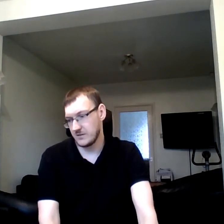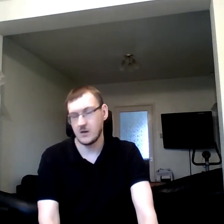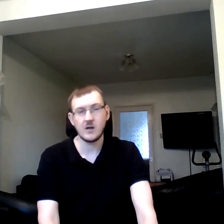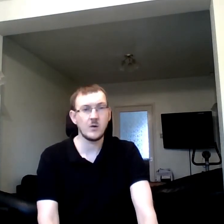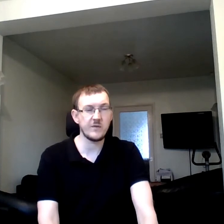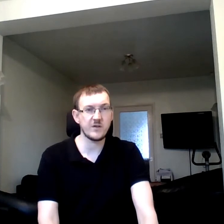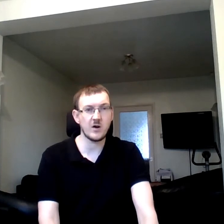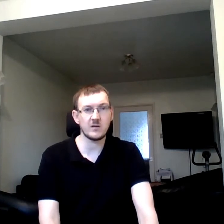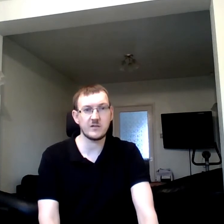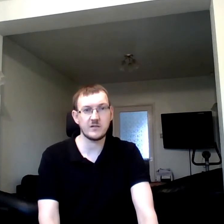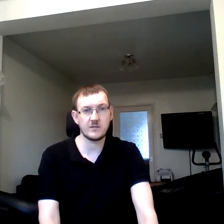So. We've got.